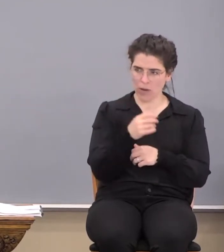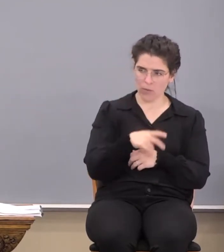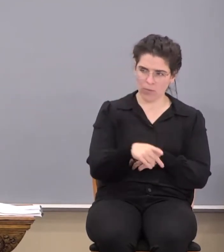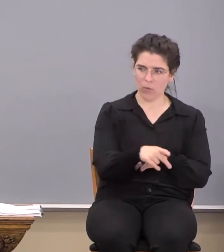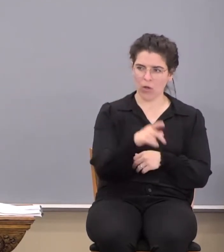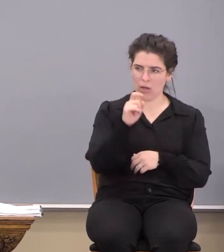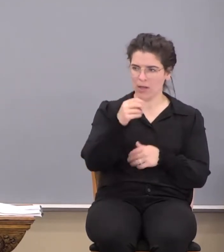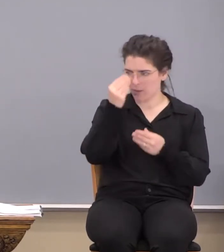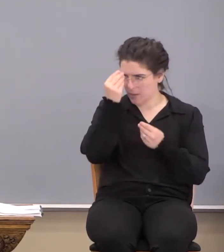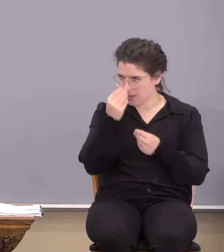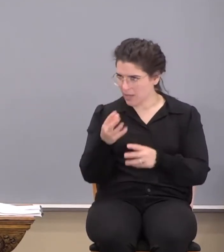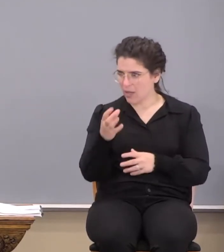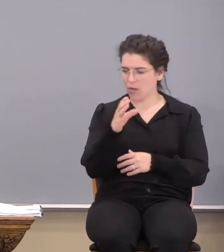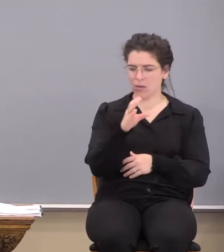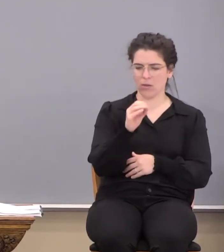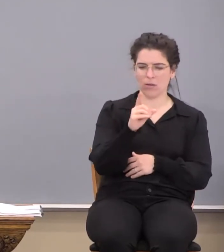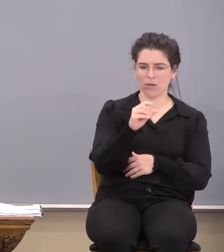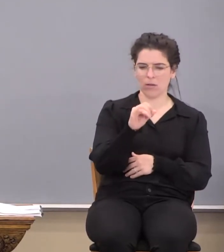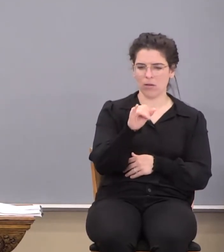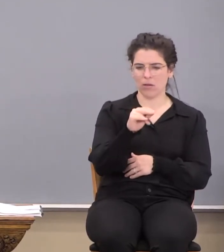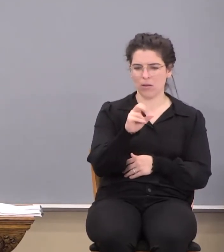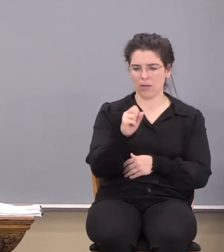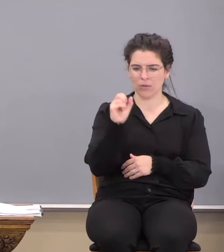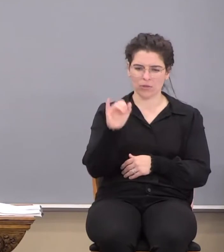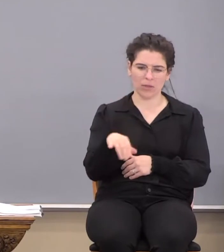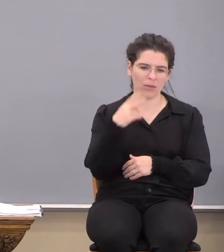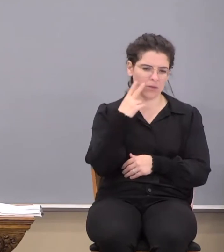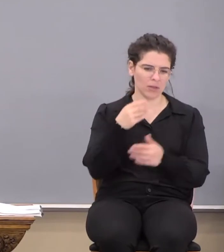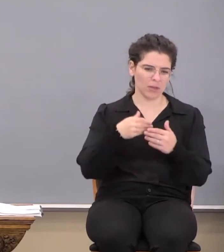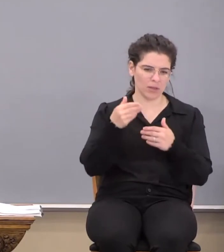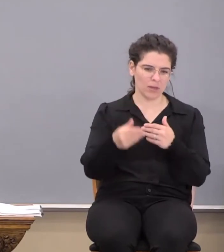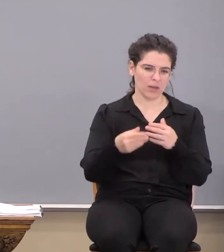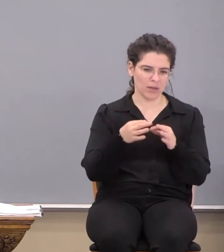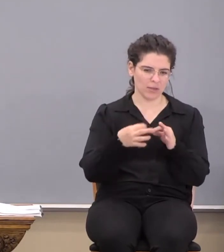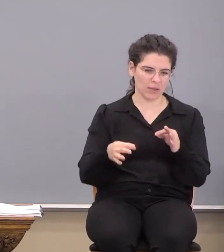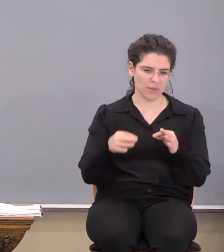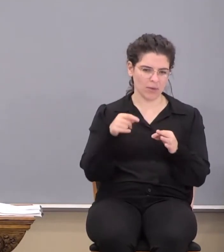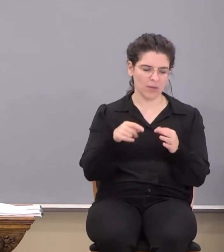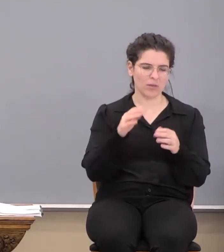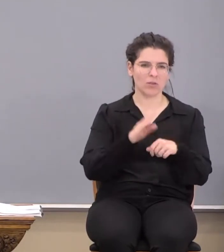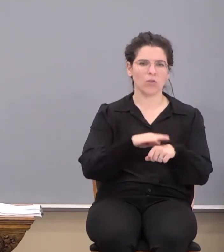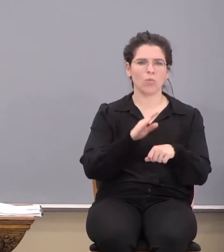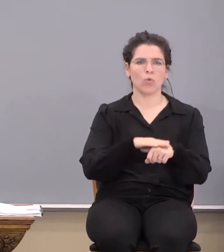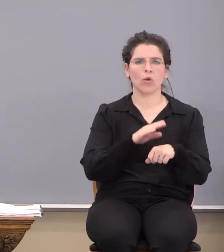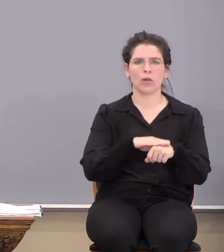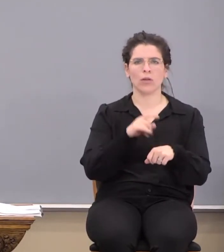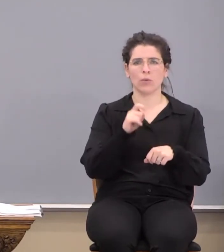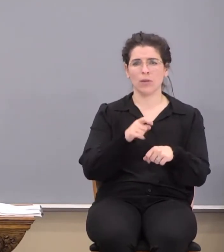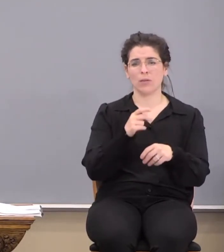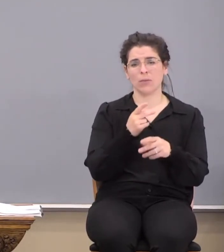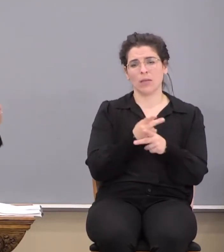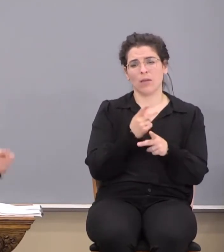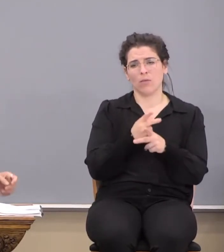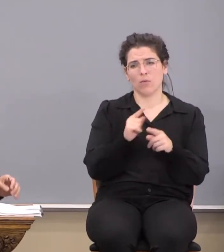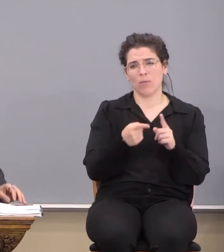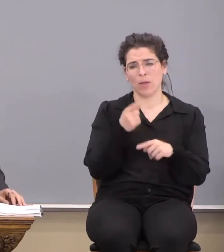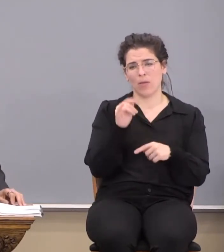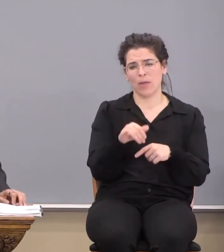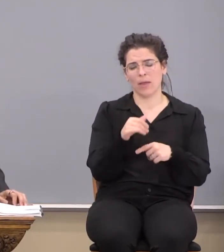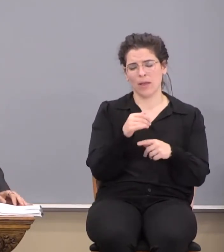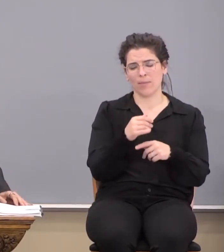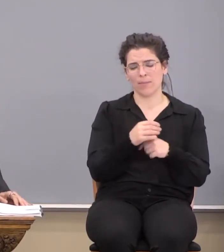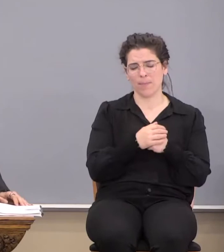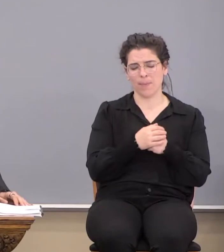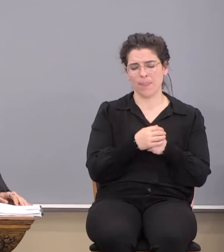tell the Colossians that? Look at the next statement. And here's the warning. Here's what we need to be cautious about and be aware of.